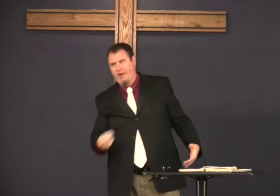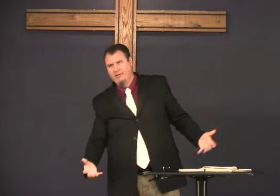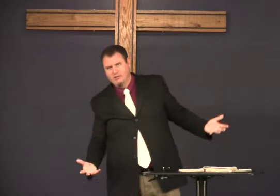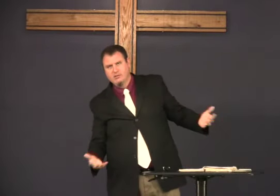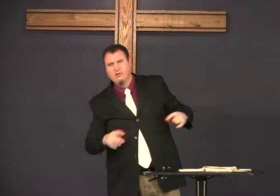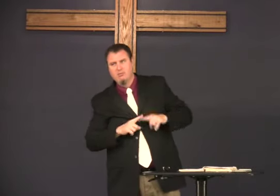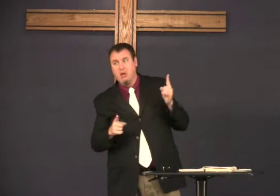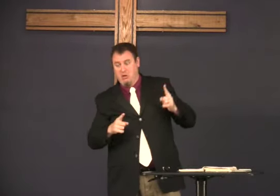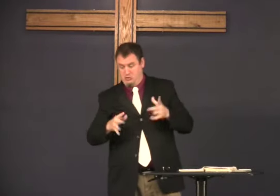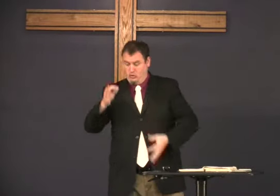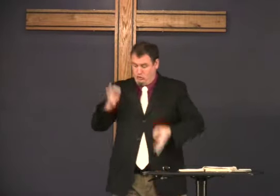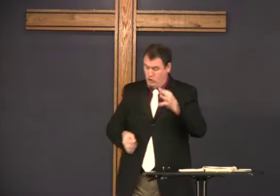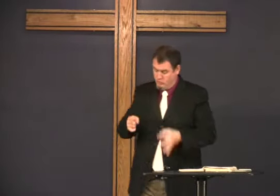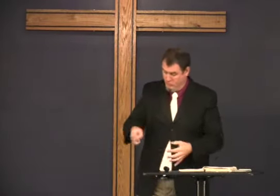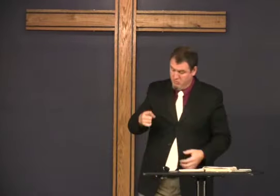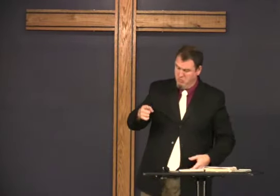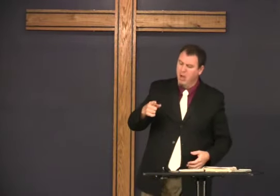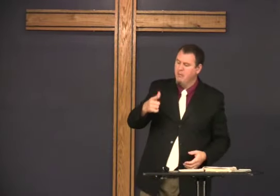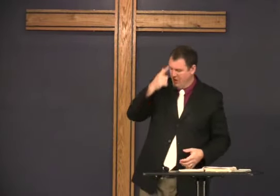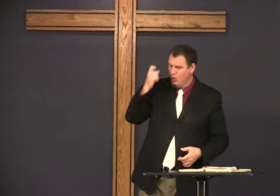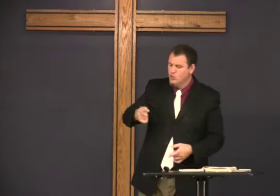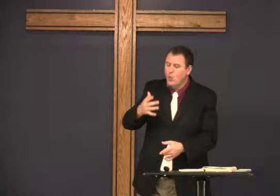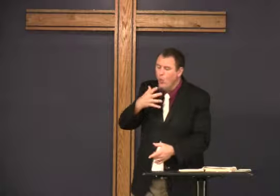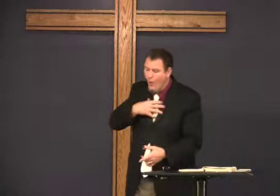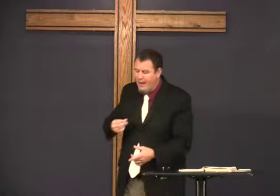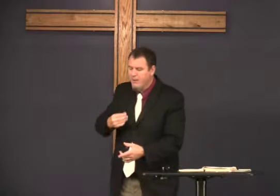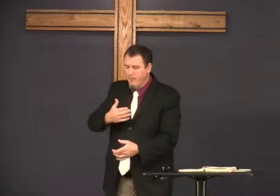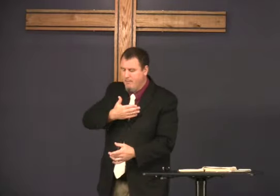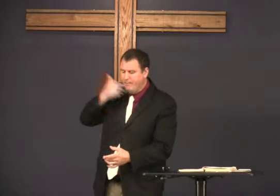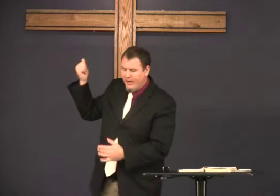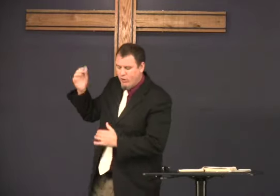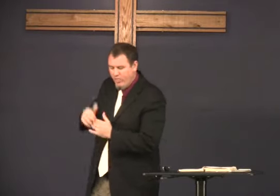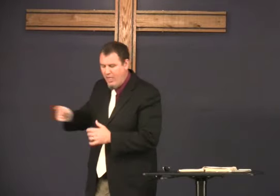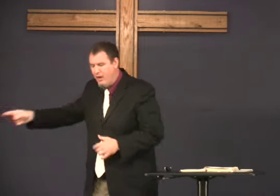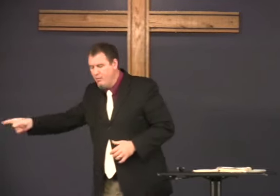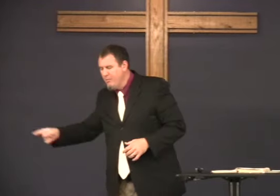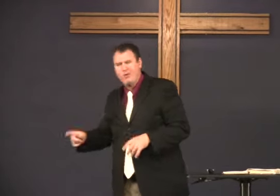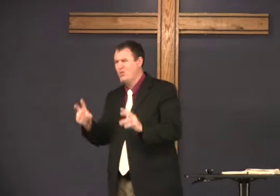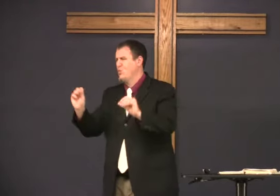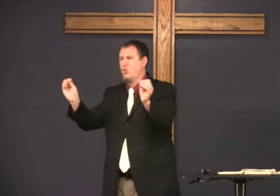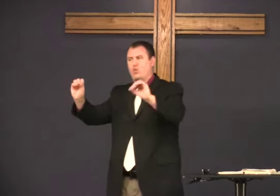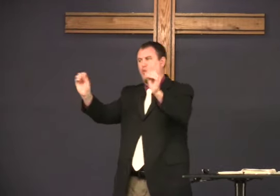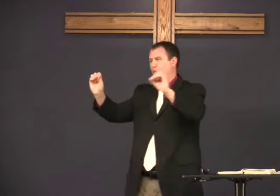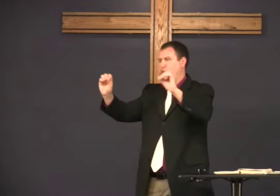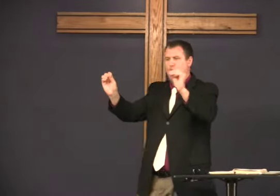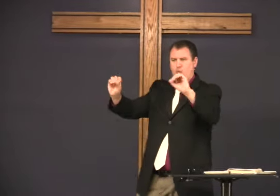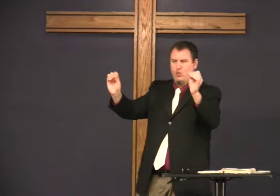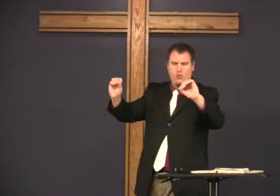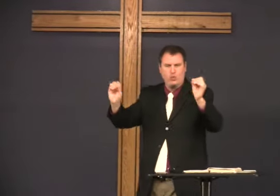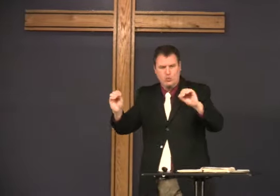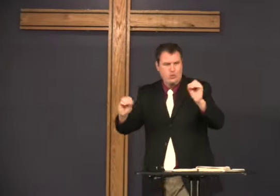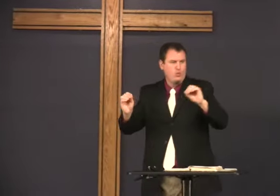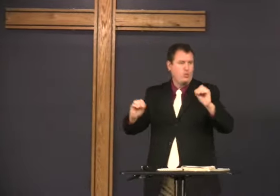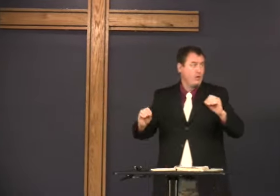I mean, obviously God's gonna know that I'm white. He's not gonna judge me because I'm white. doesn't judge me.